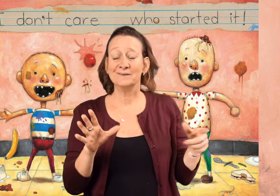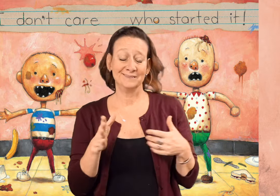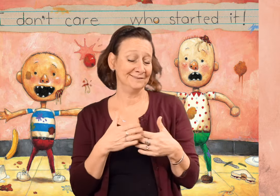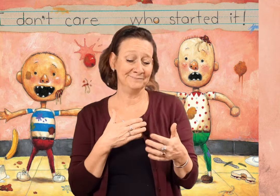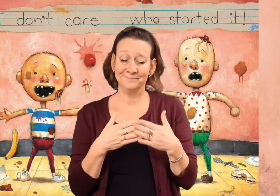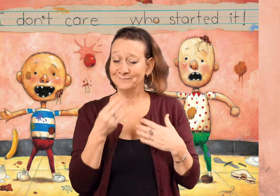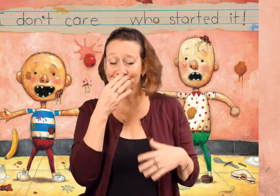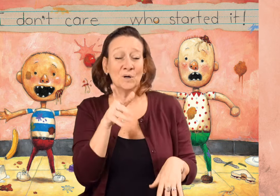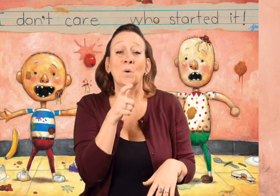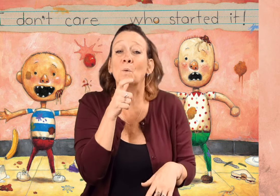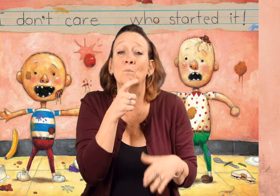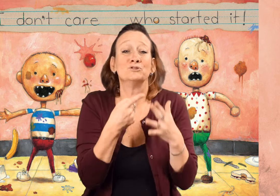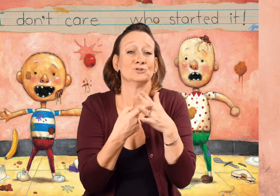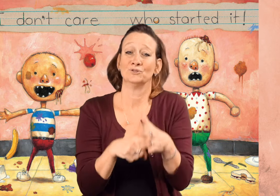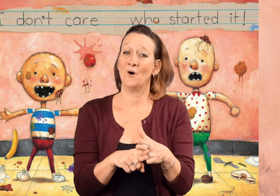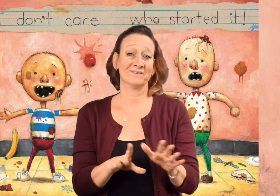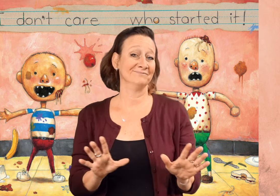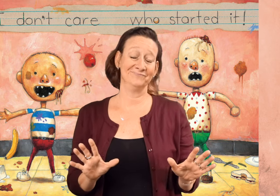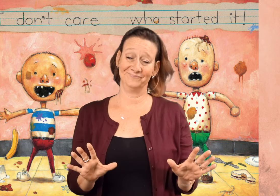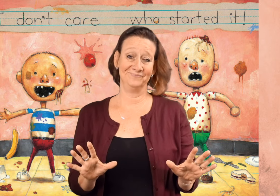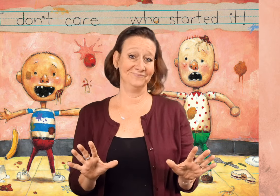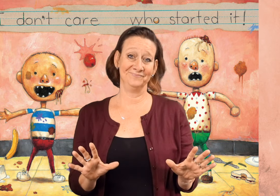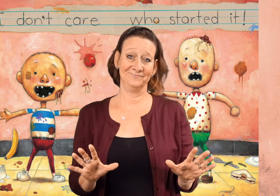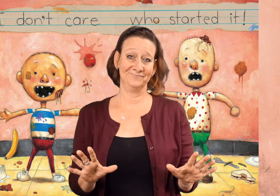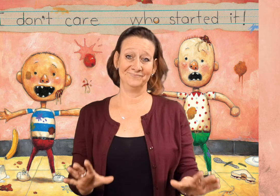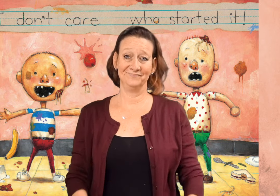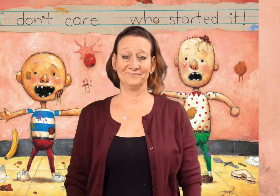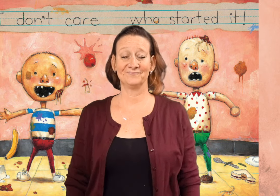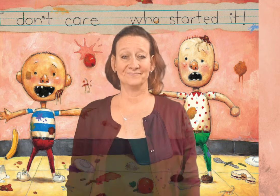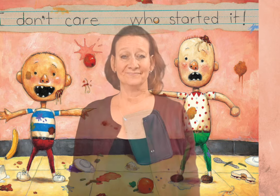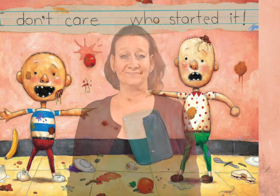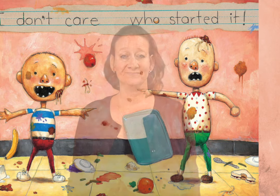me. It's him. I don't care who started it.